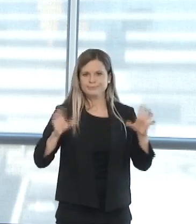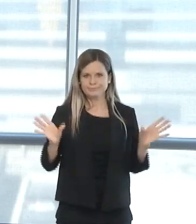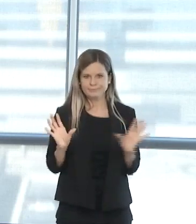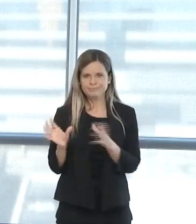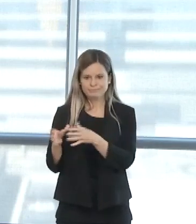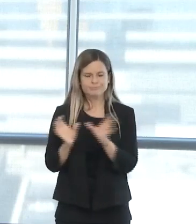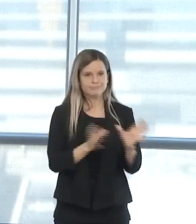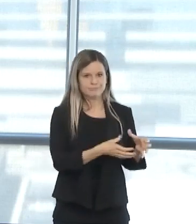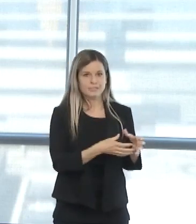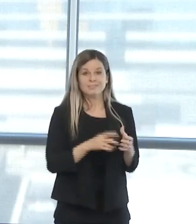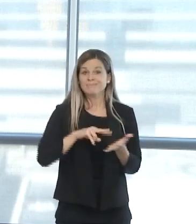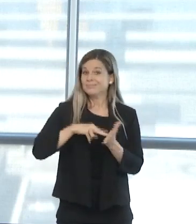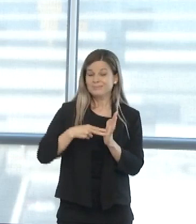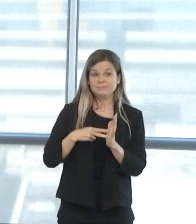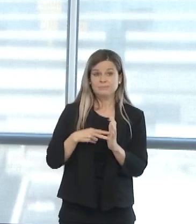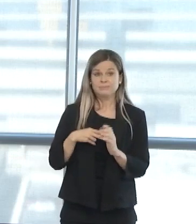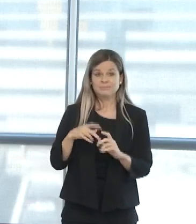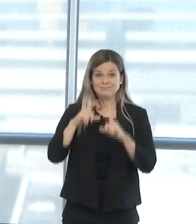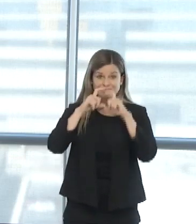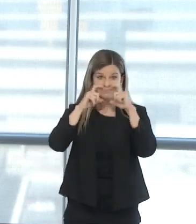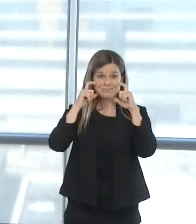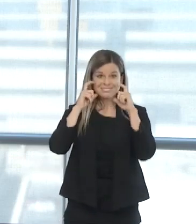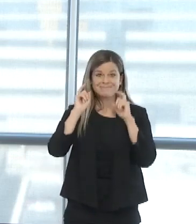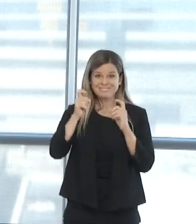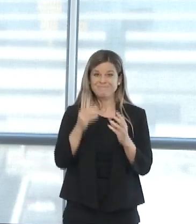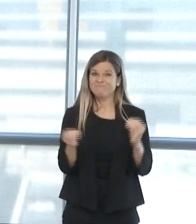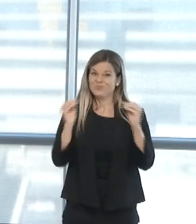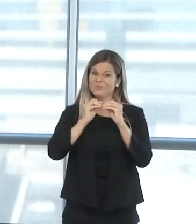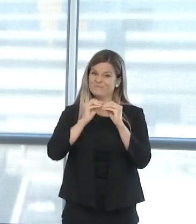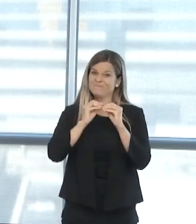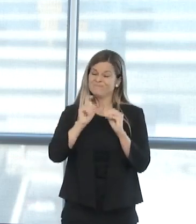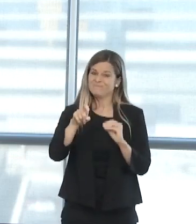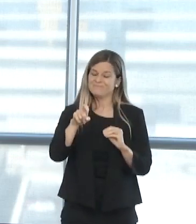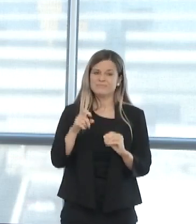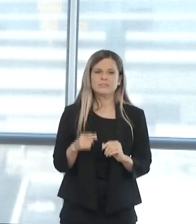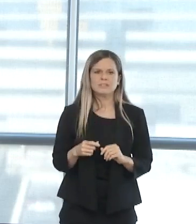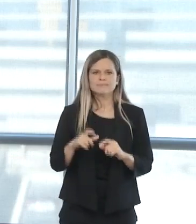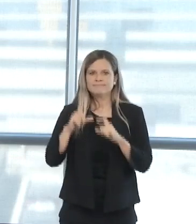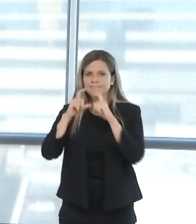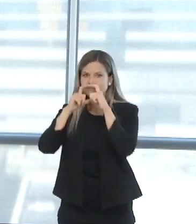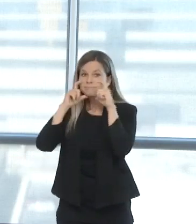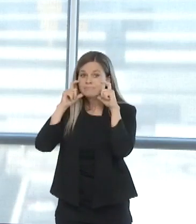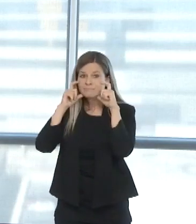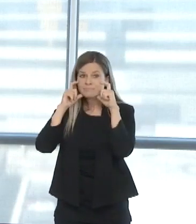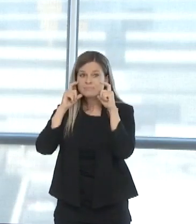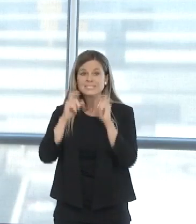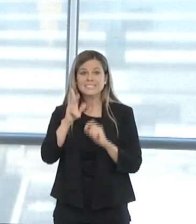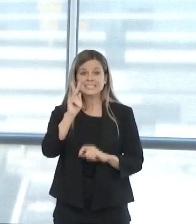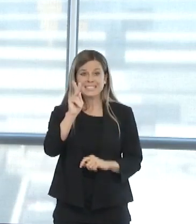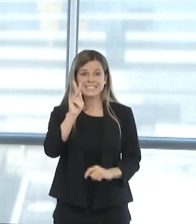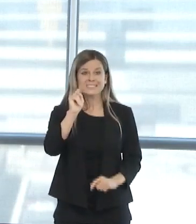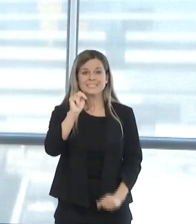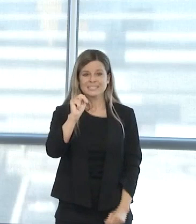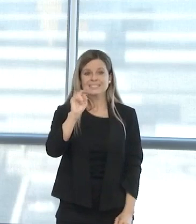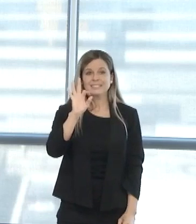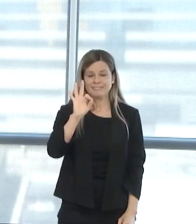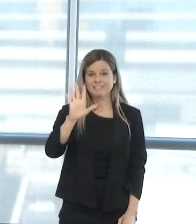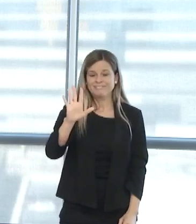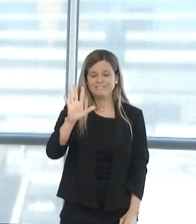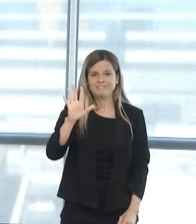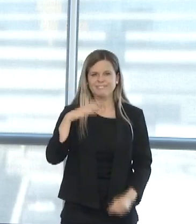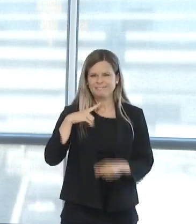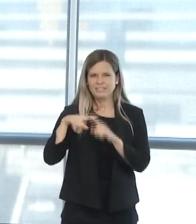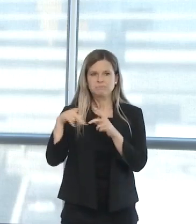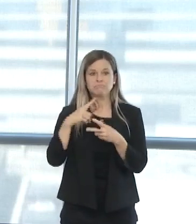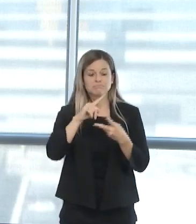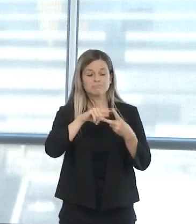types of masks including surgical masks, KN95 masks, and N95 masks,